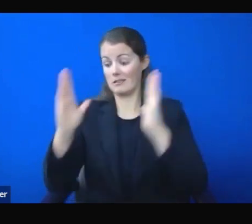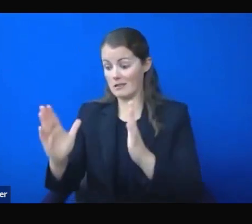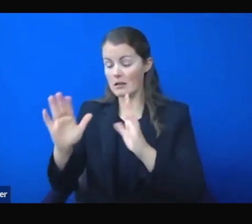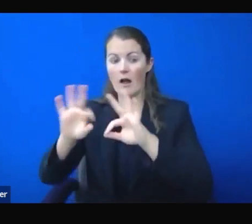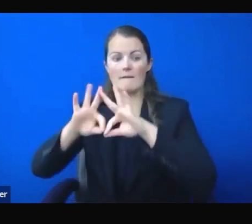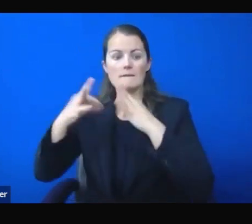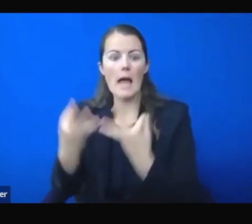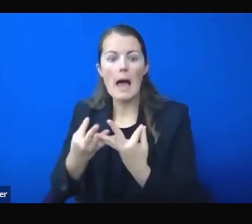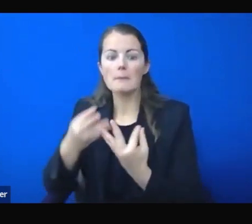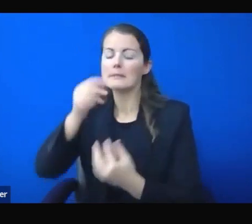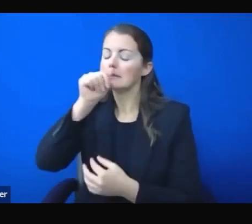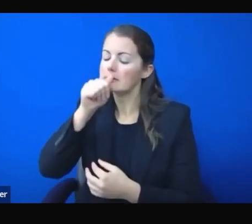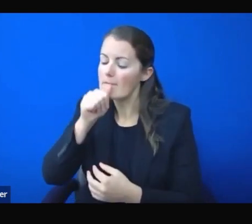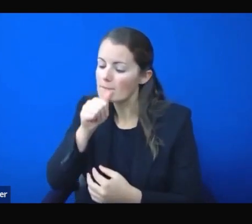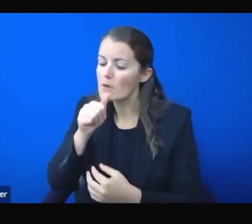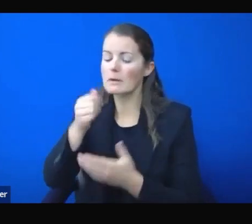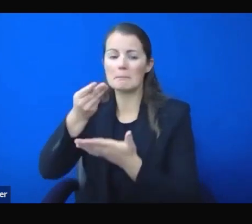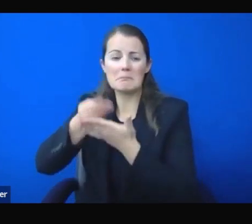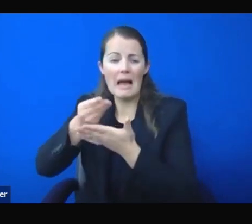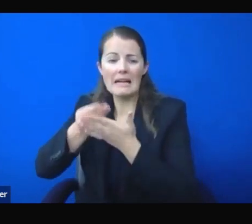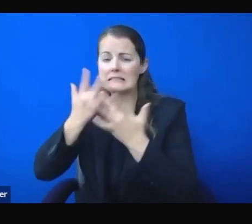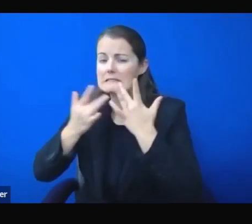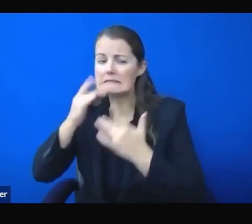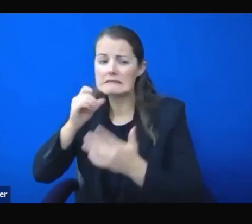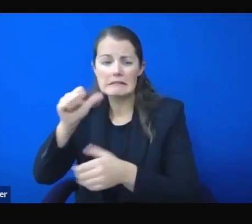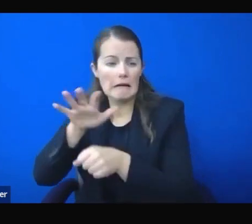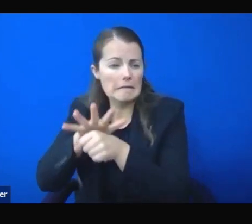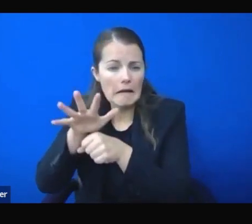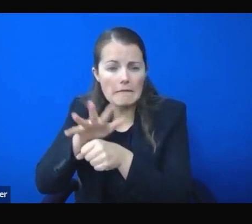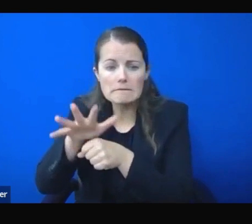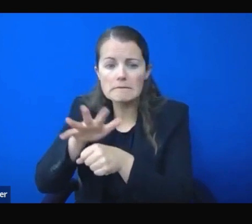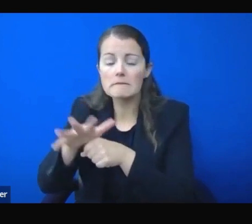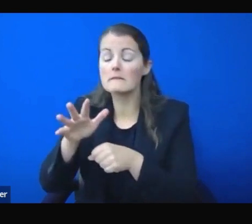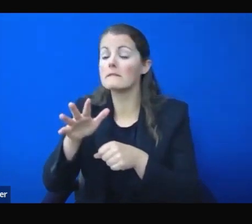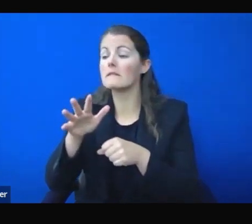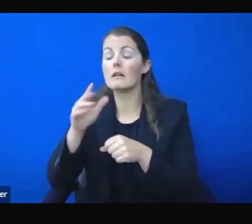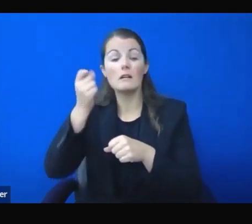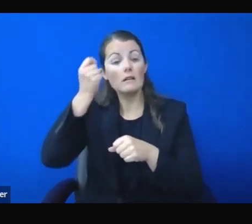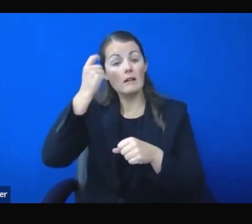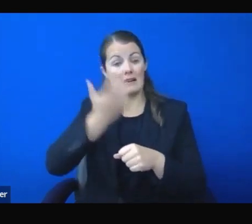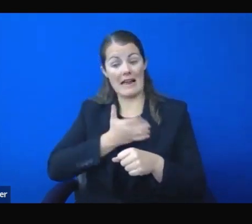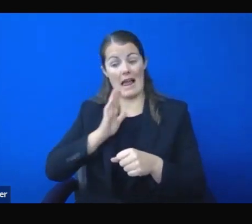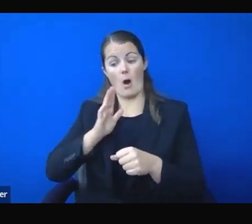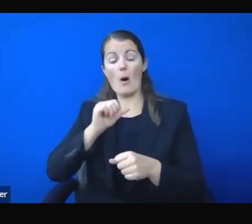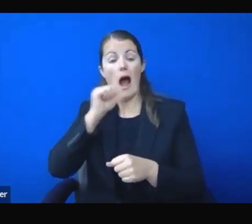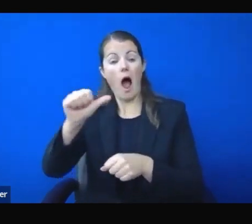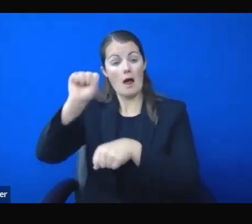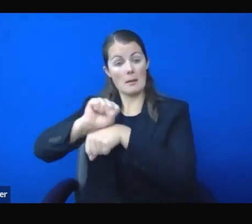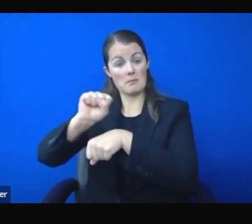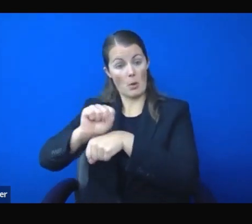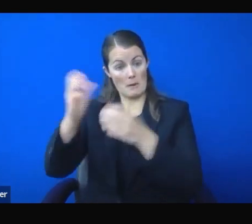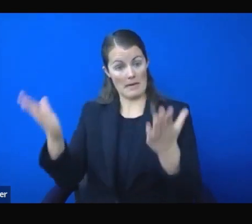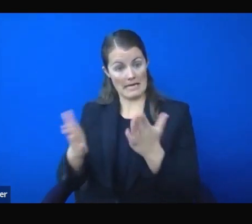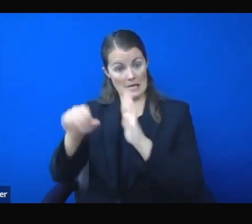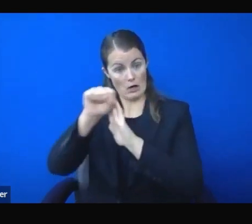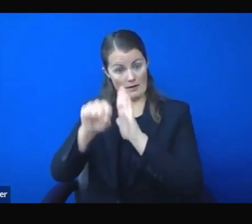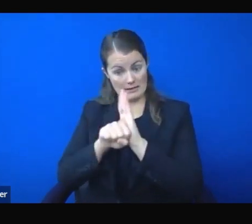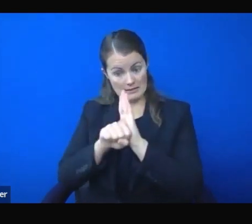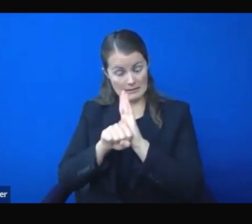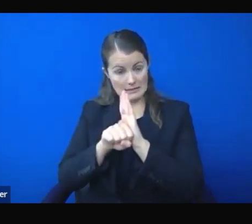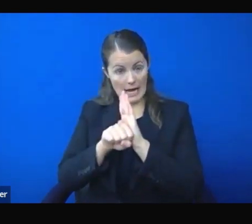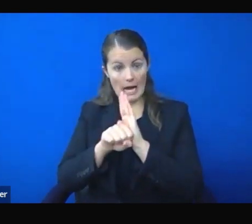are suffering economically, with unemployment rate remaining in the top two highest in the country, and little remaining assistance